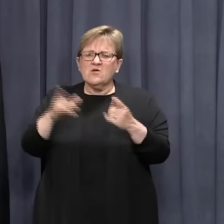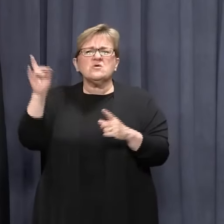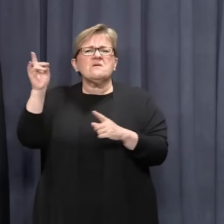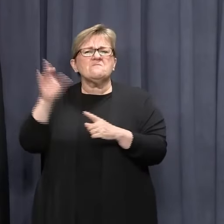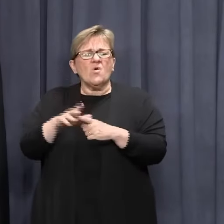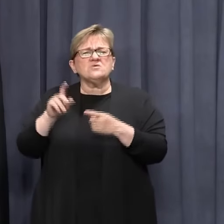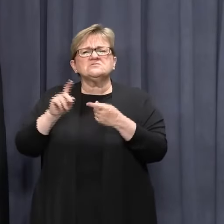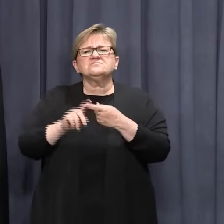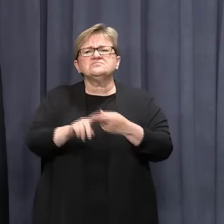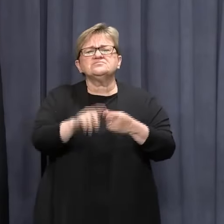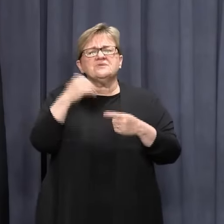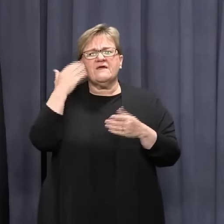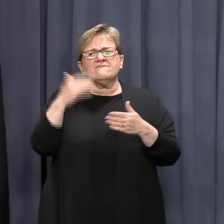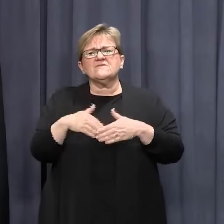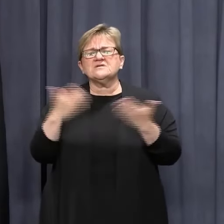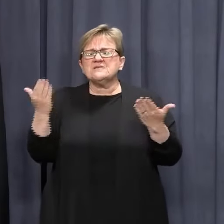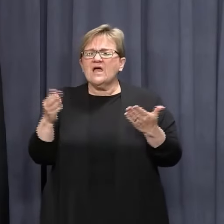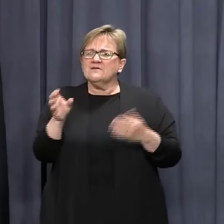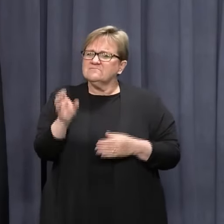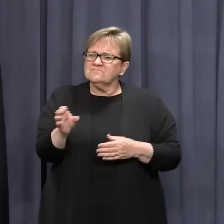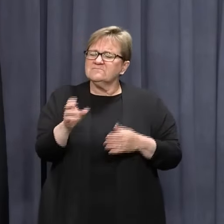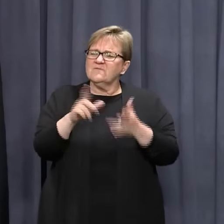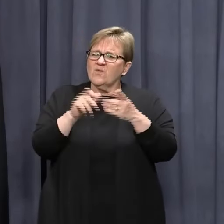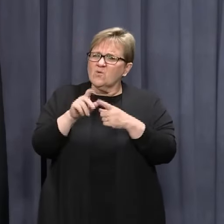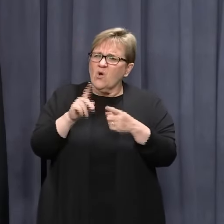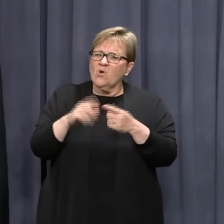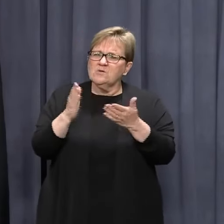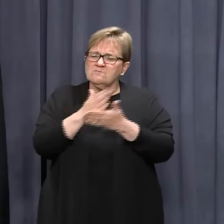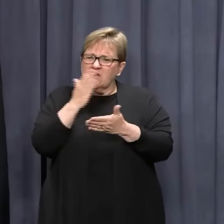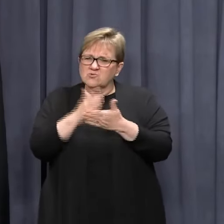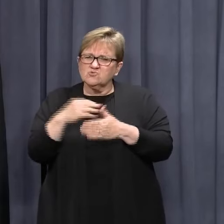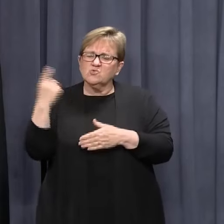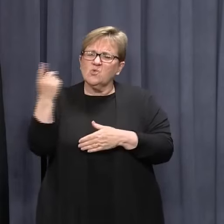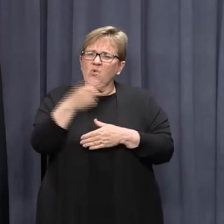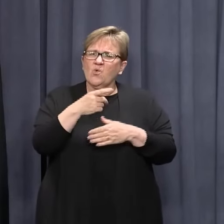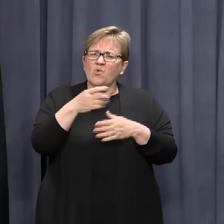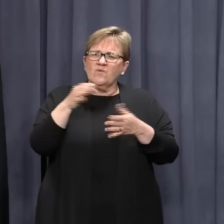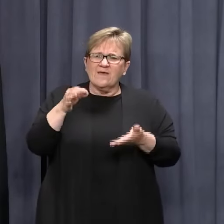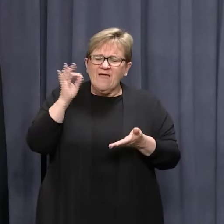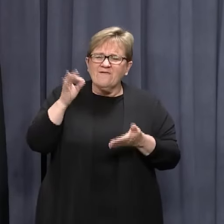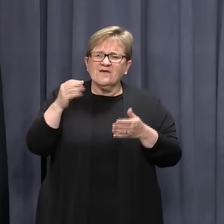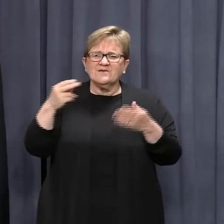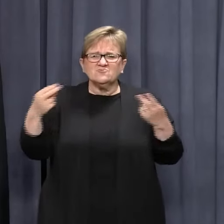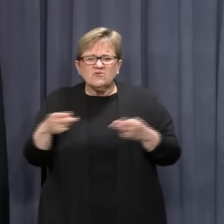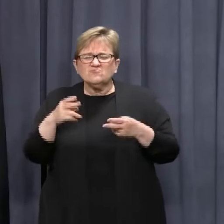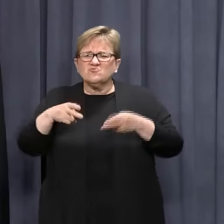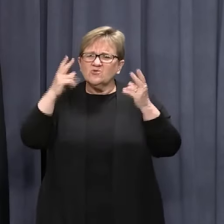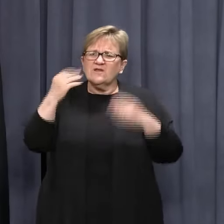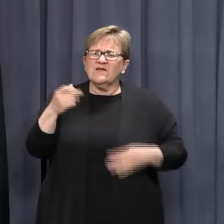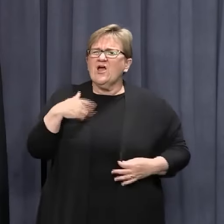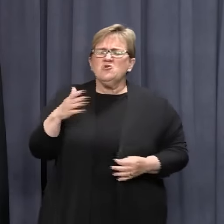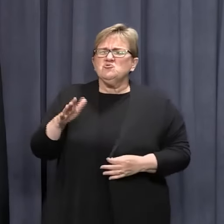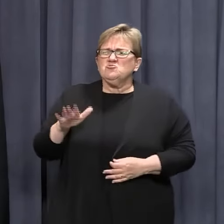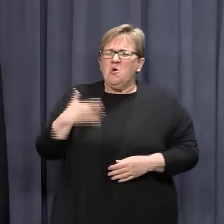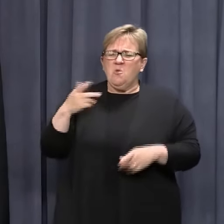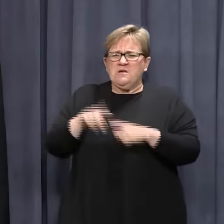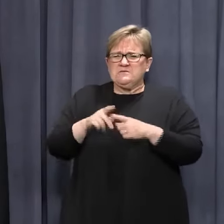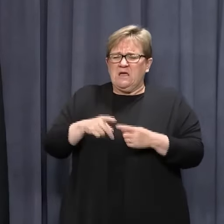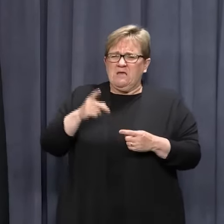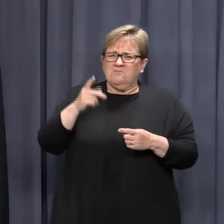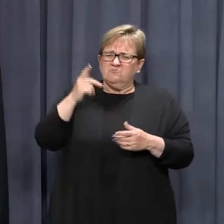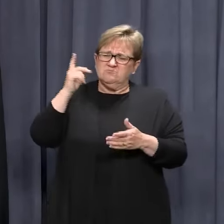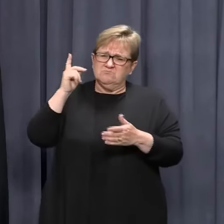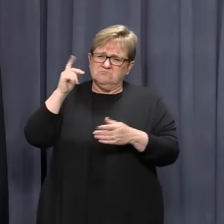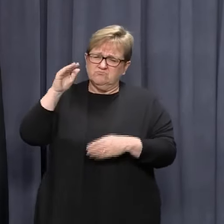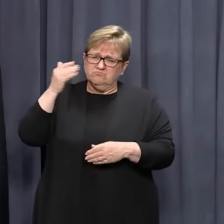of their ongoing liaison and inspections of all hospitality venues. Look, we don't want to be heavy handed about any of